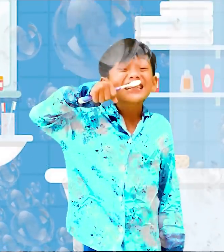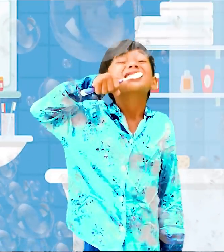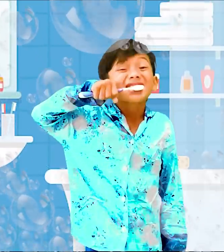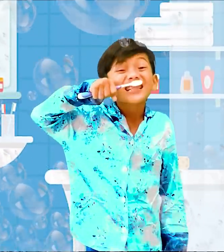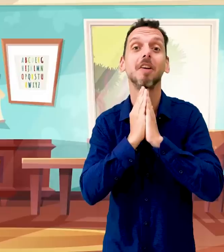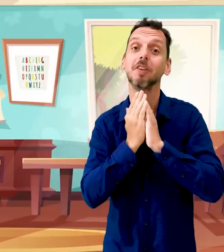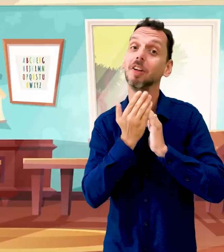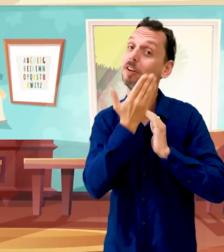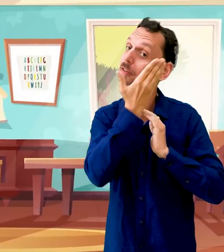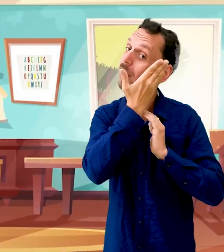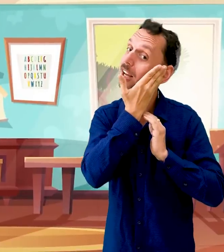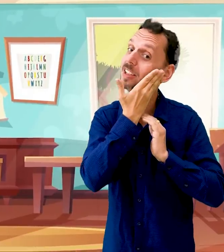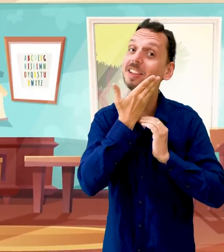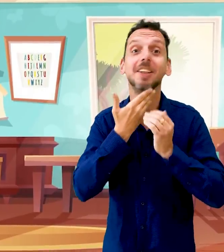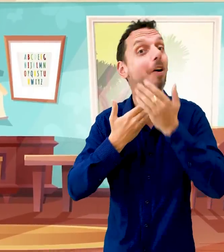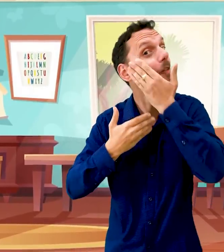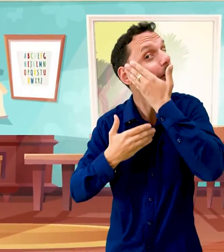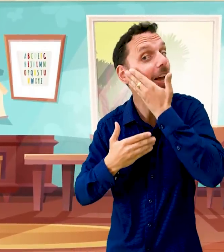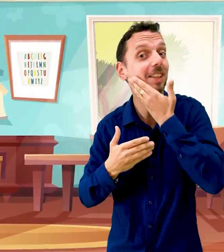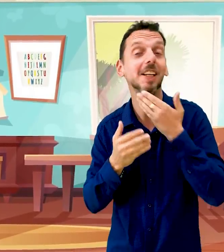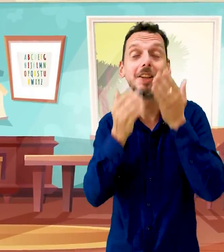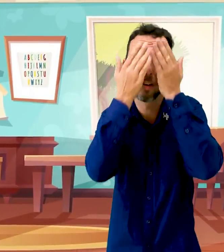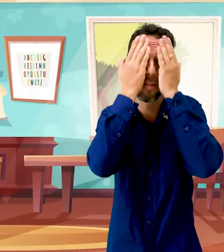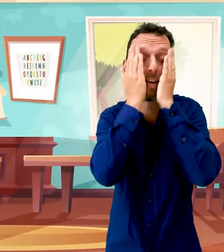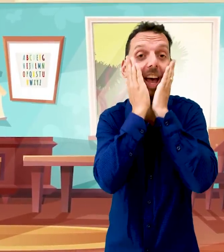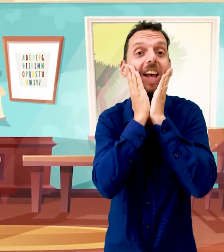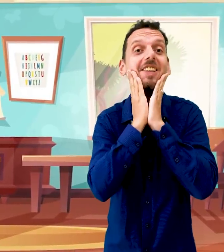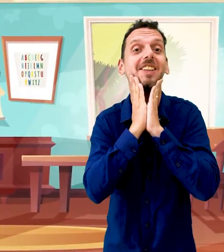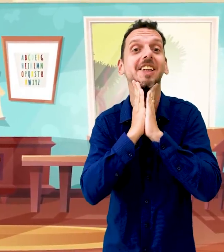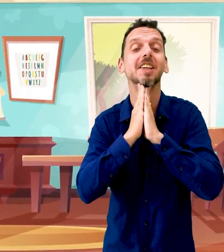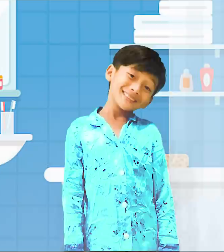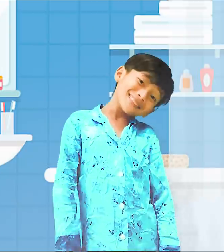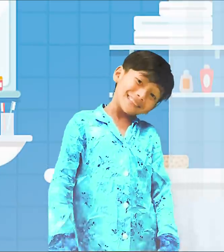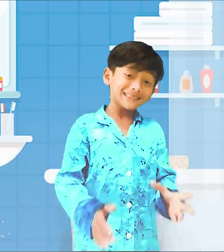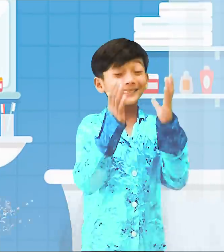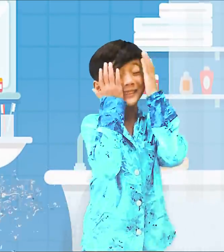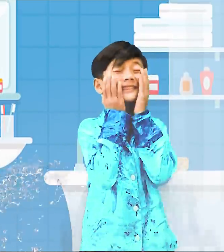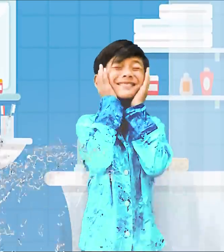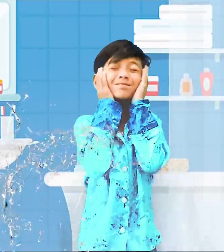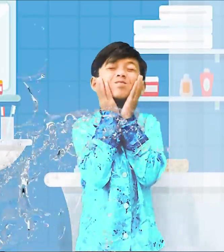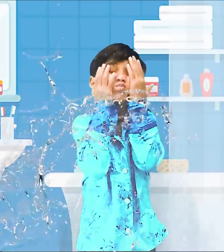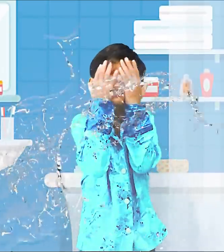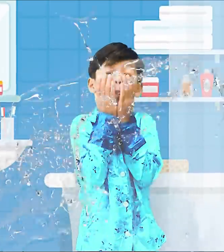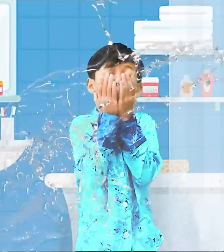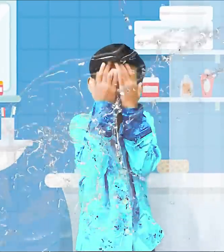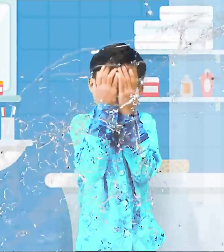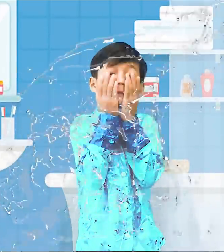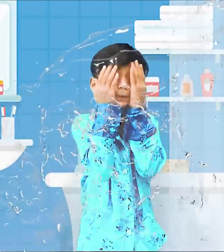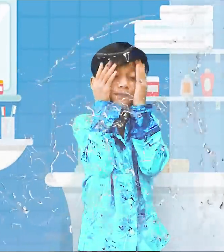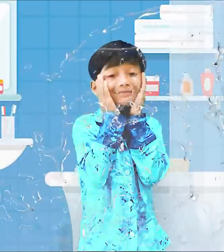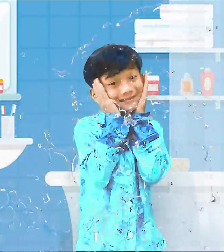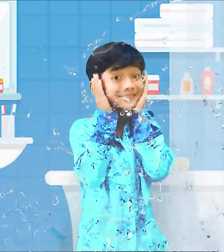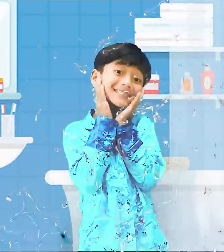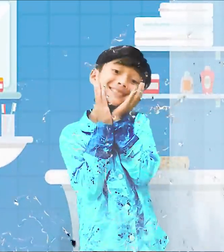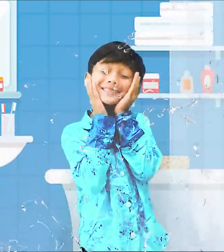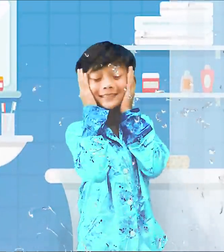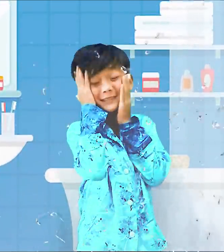Now wash your face, your face, your face Let's wash your face, your face, your face